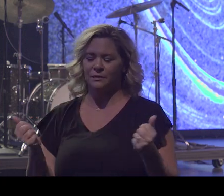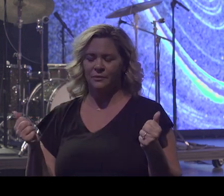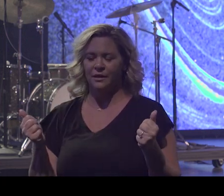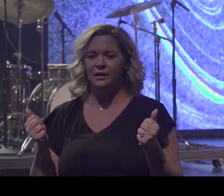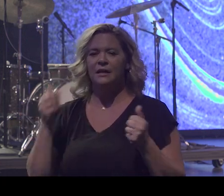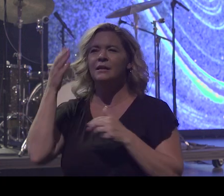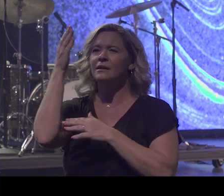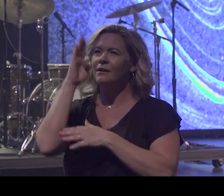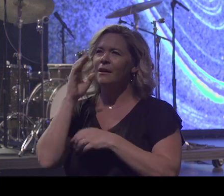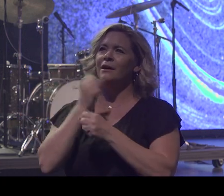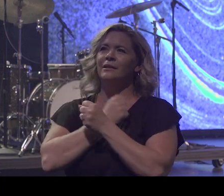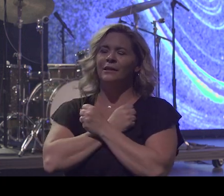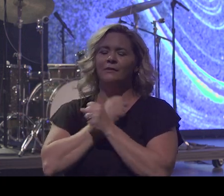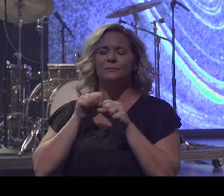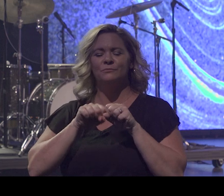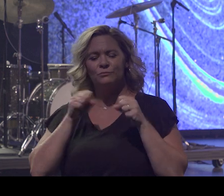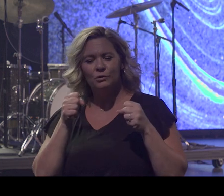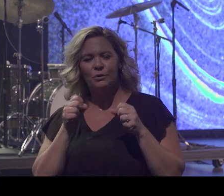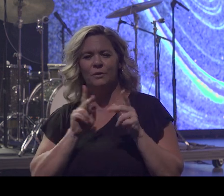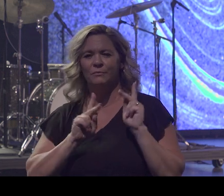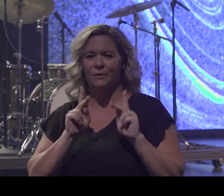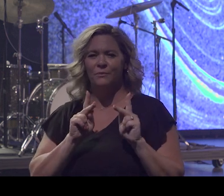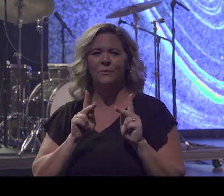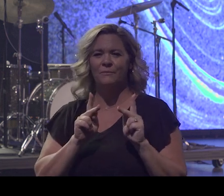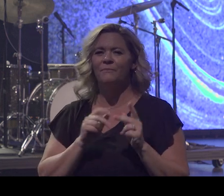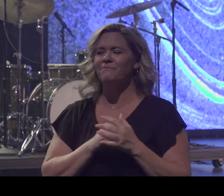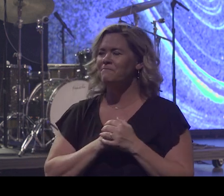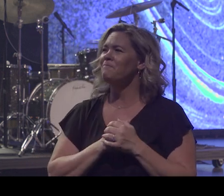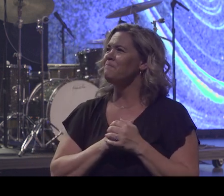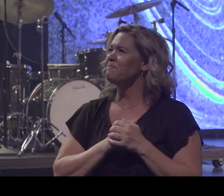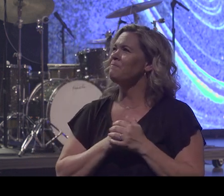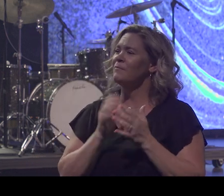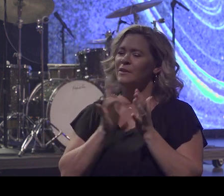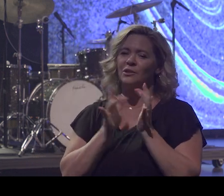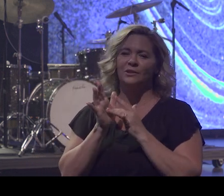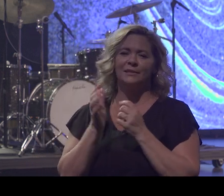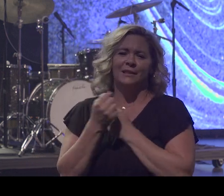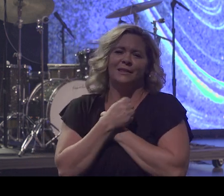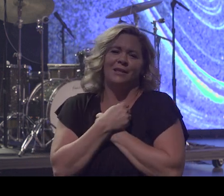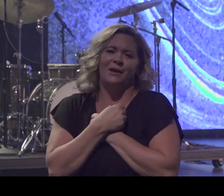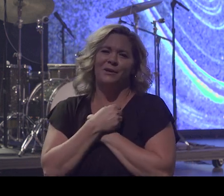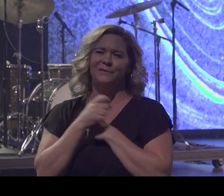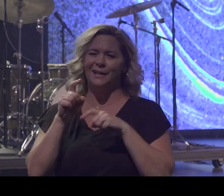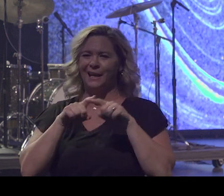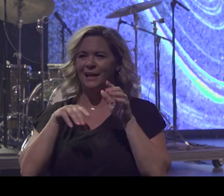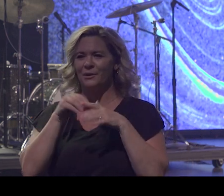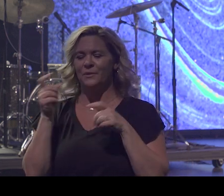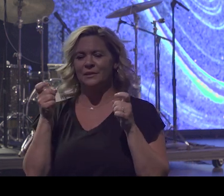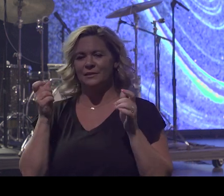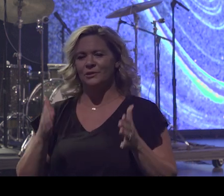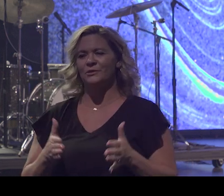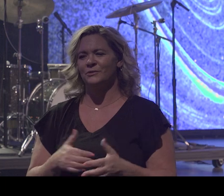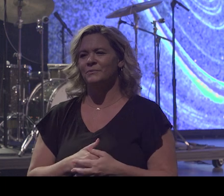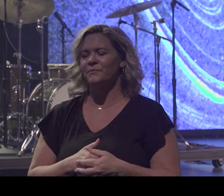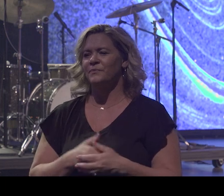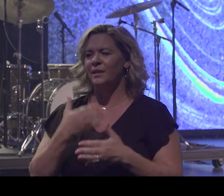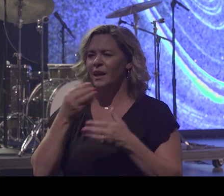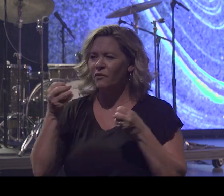broken people. Matter of fact, Jesus loved hanging out with the sinners and the lost. Because those that